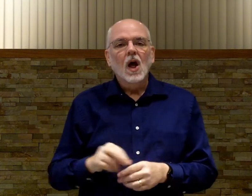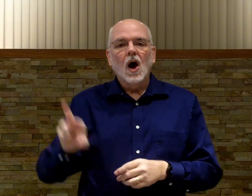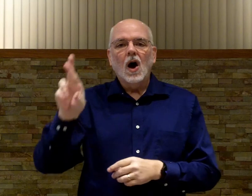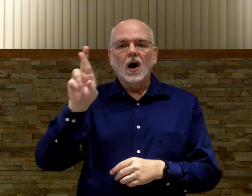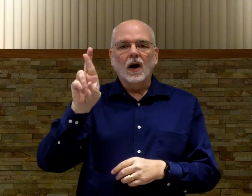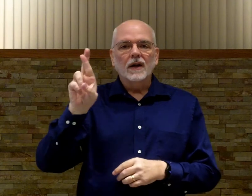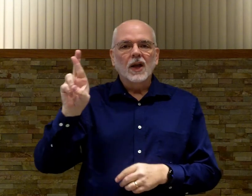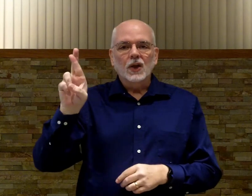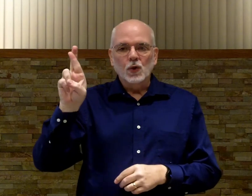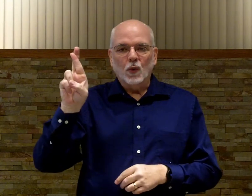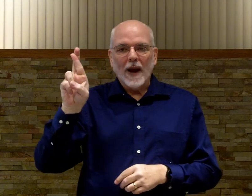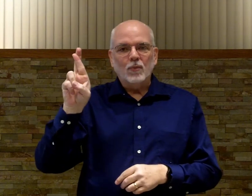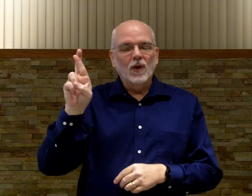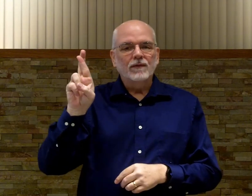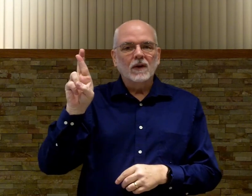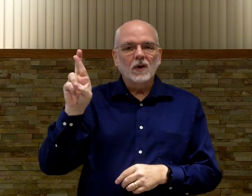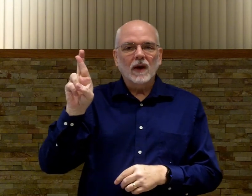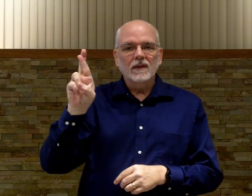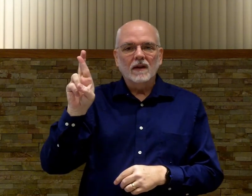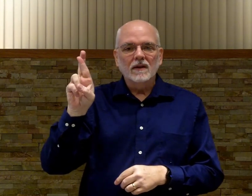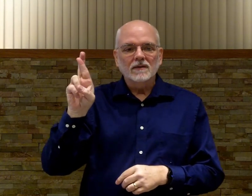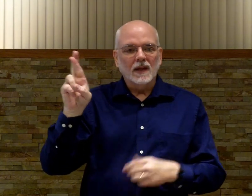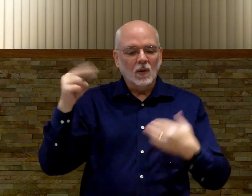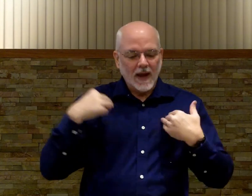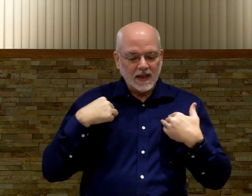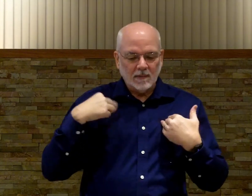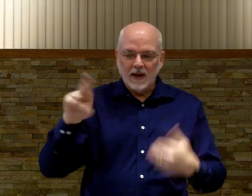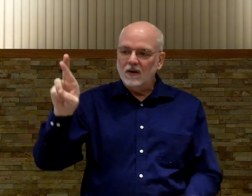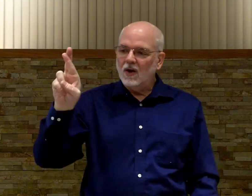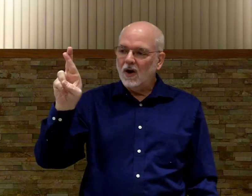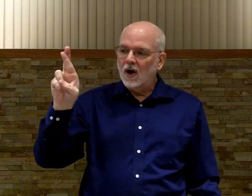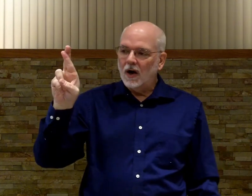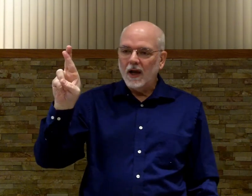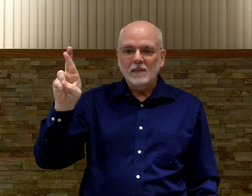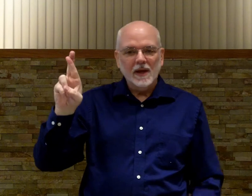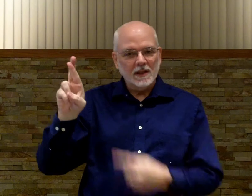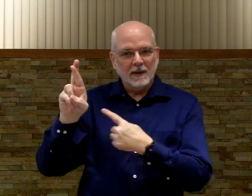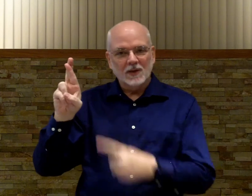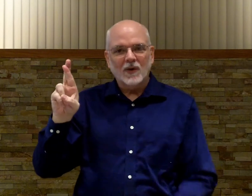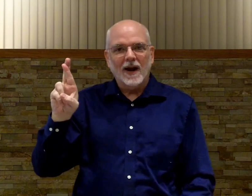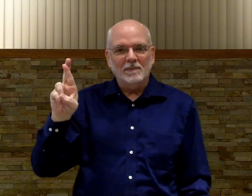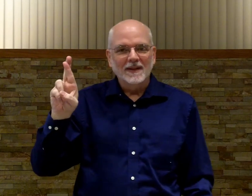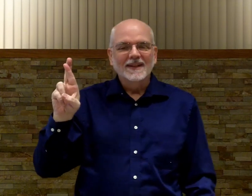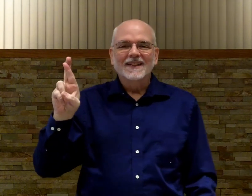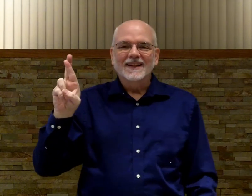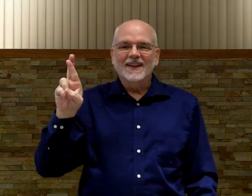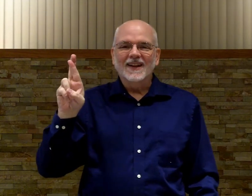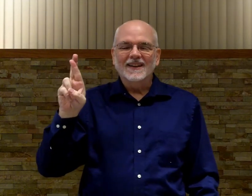R. You wrap one finger around the other. And the way I spell R-A-P spells wrap. All right?